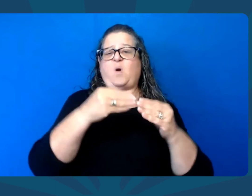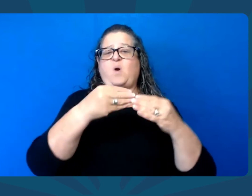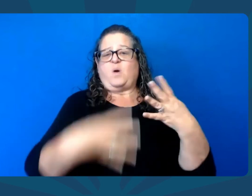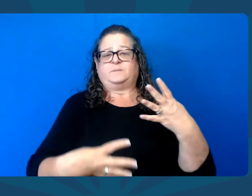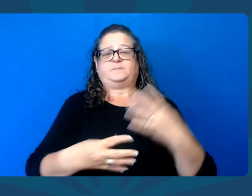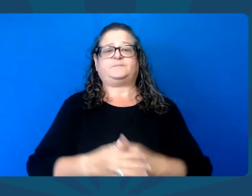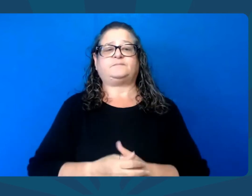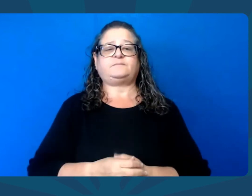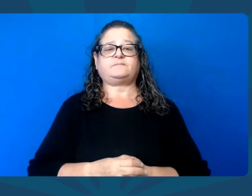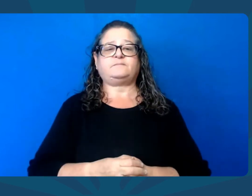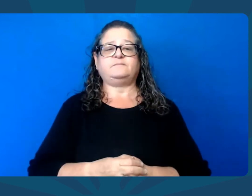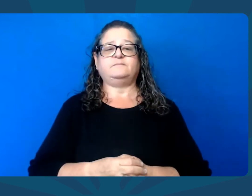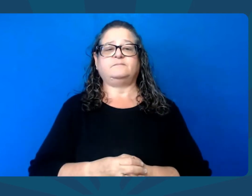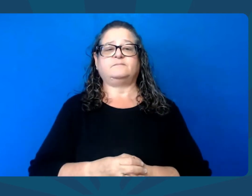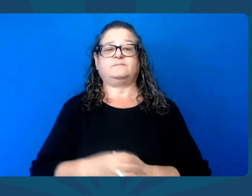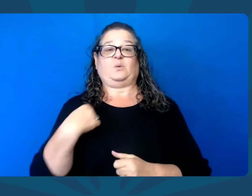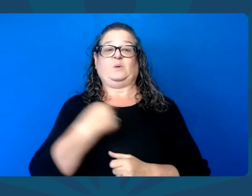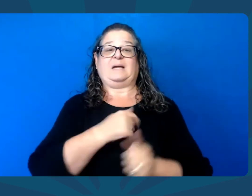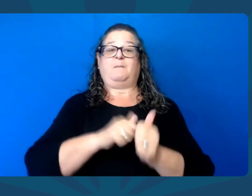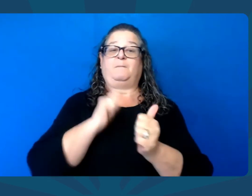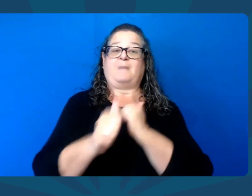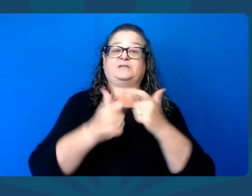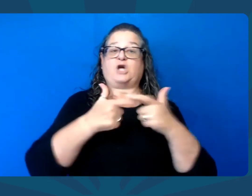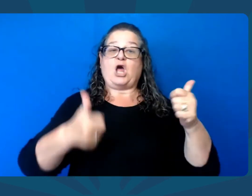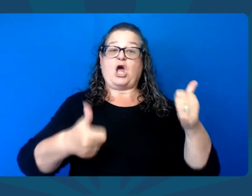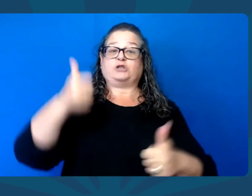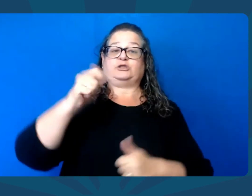Low taxes, safe neighborhoods, and more.